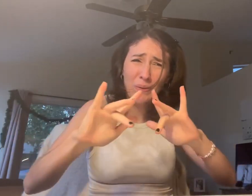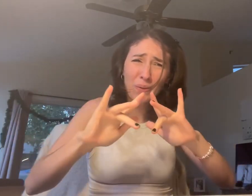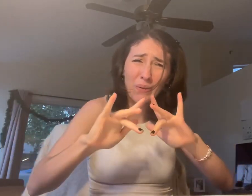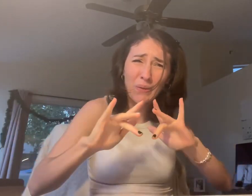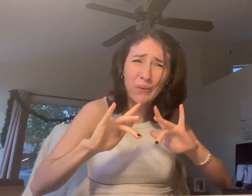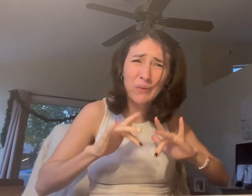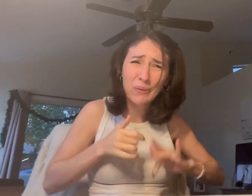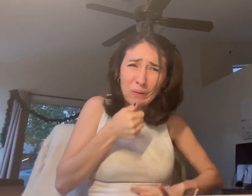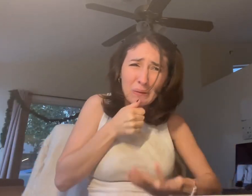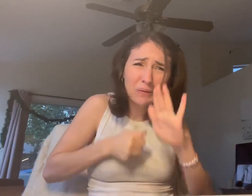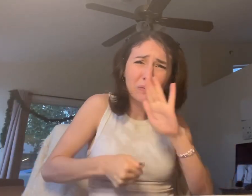He's back